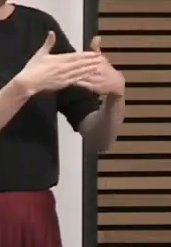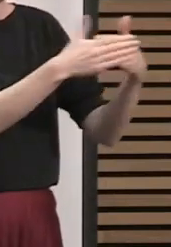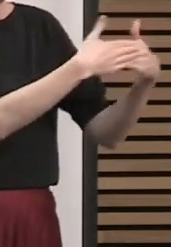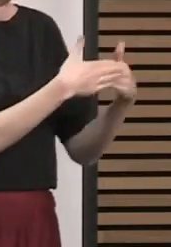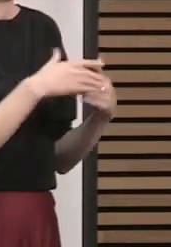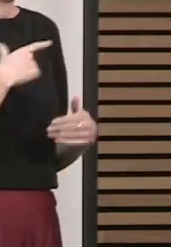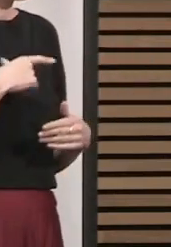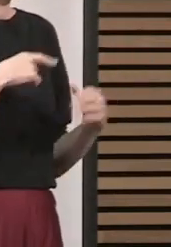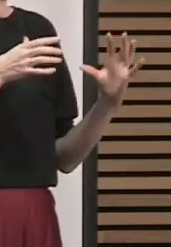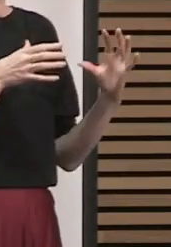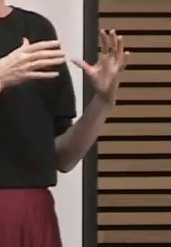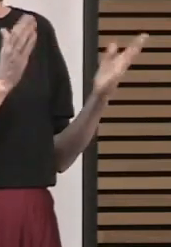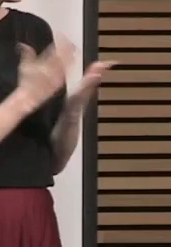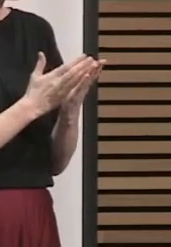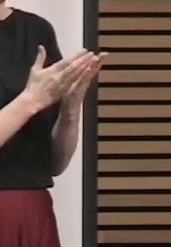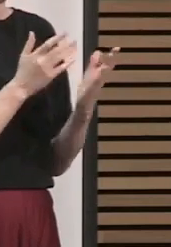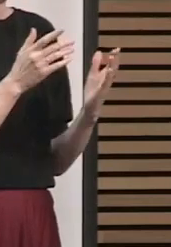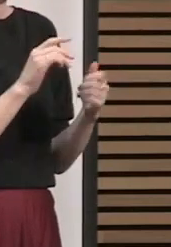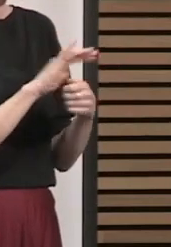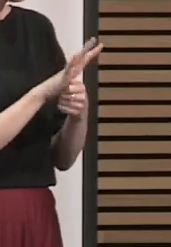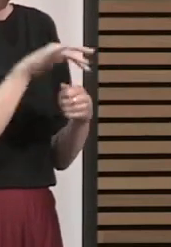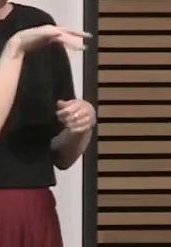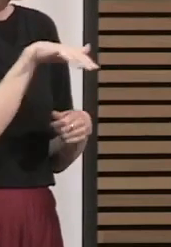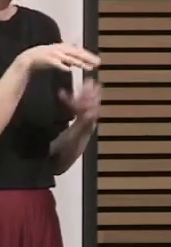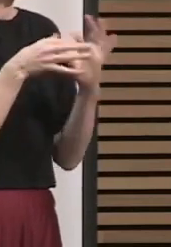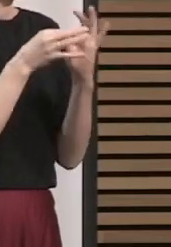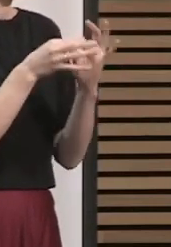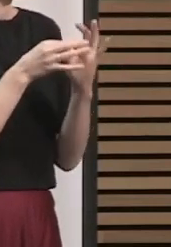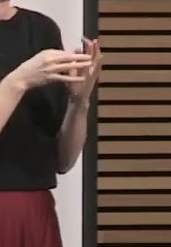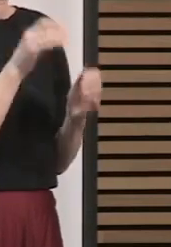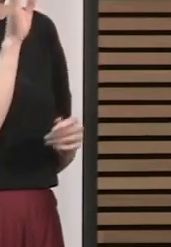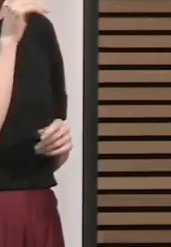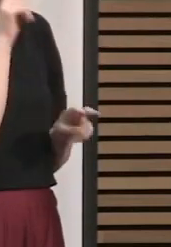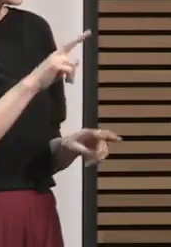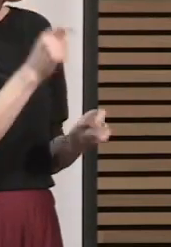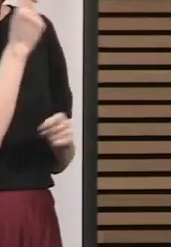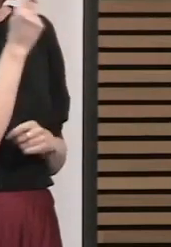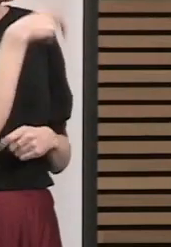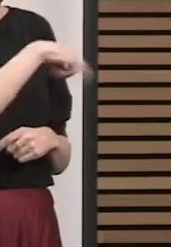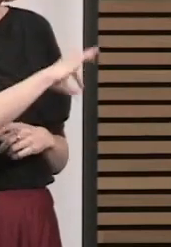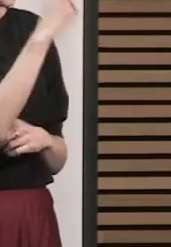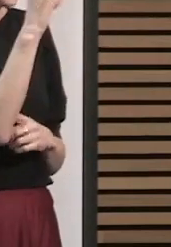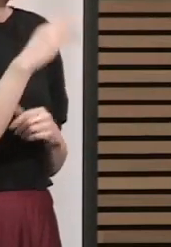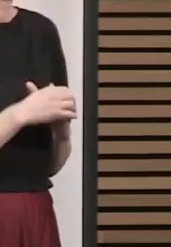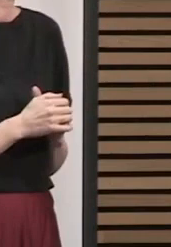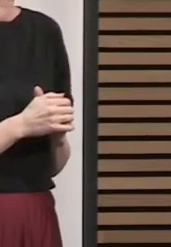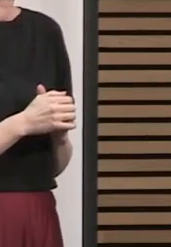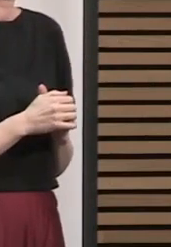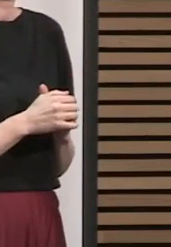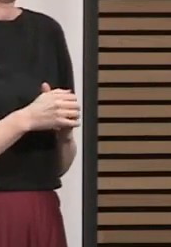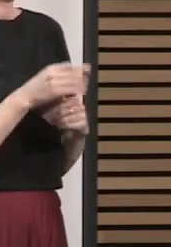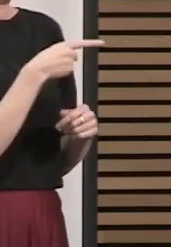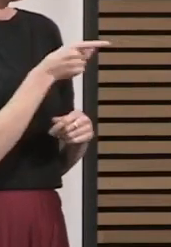cases have been linked have been linked to each of them. This has been in the media since this morning because immediate action was taken with those